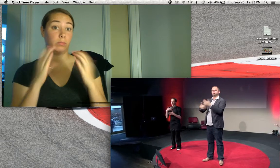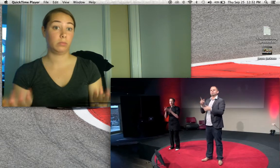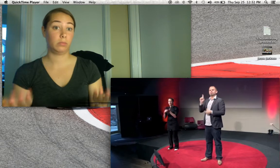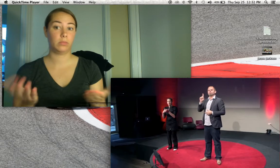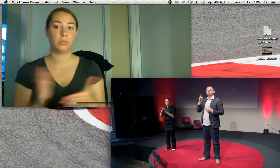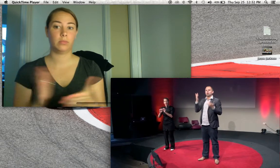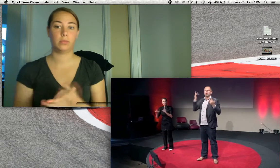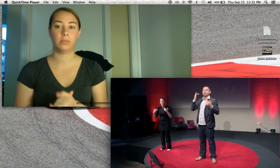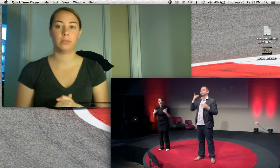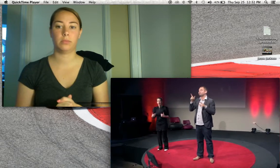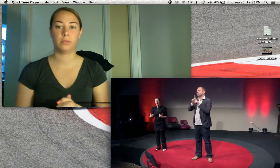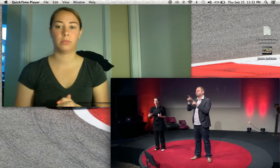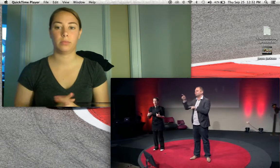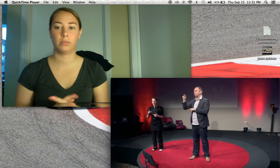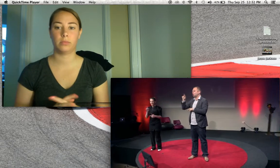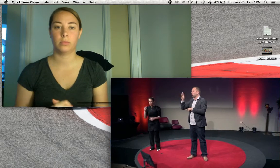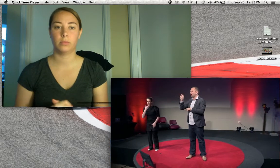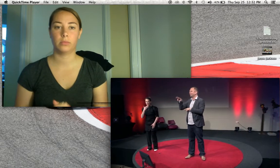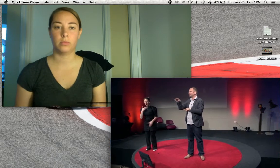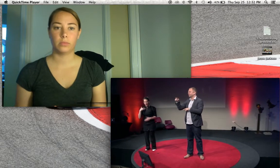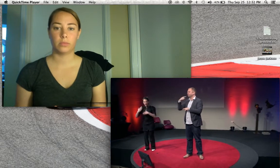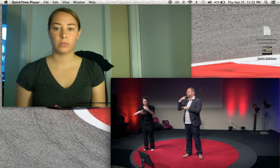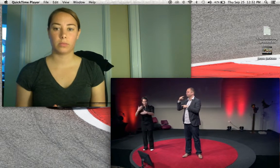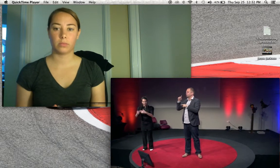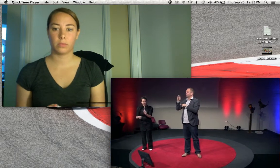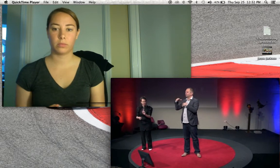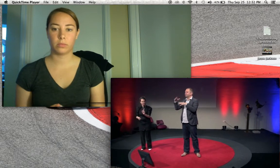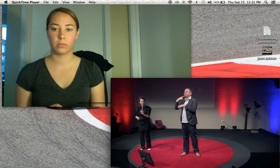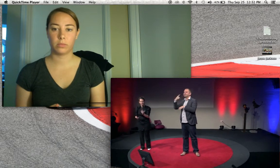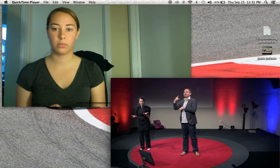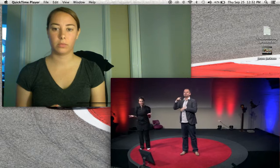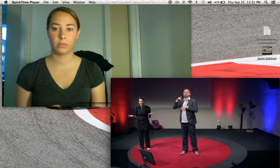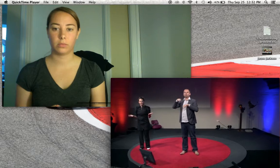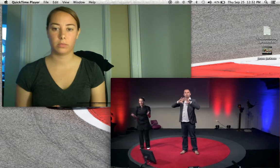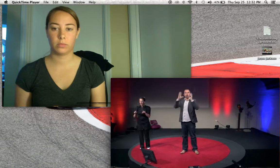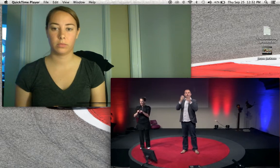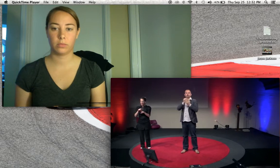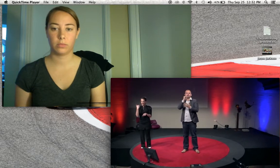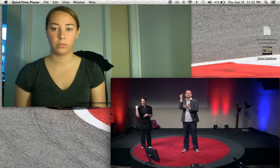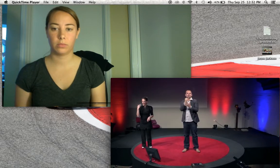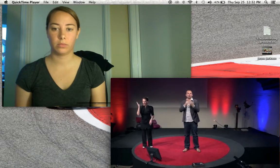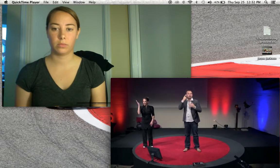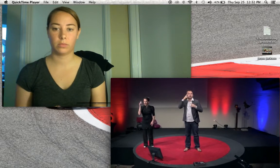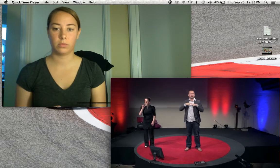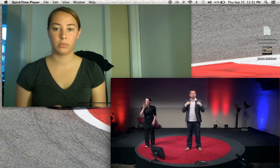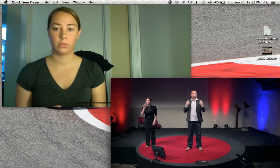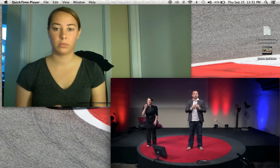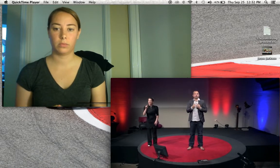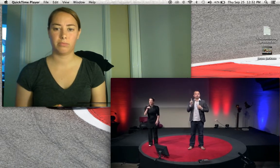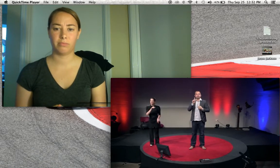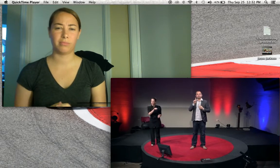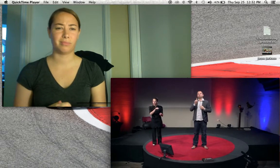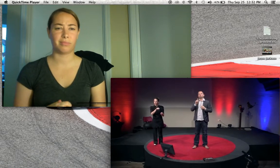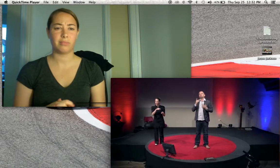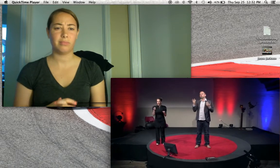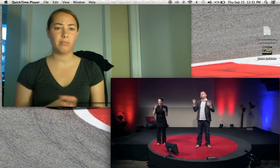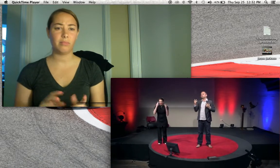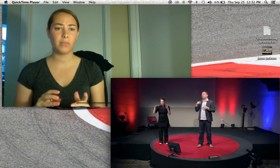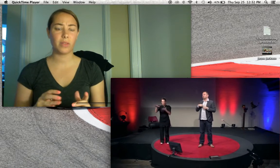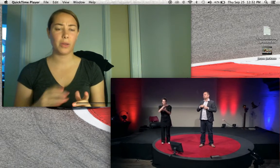language doesn't mean that I get access to society, because, as Gwen just said,